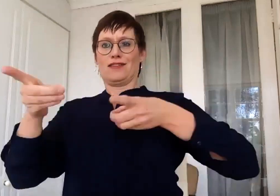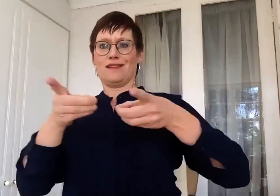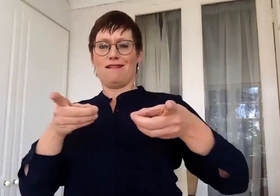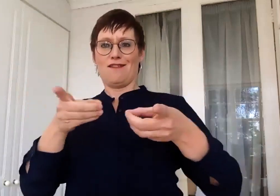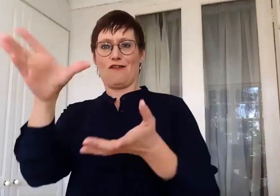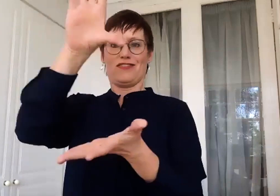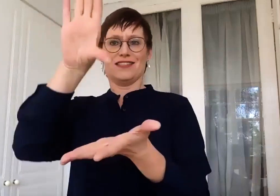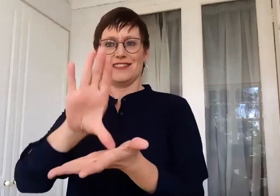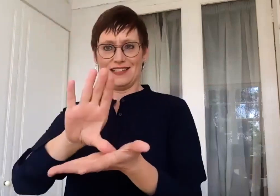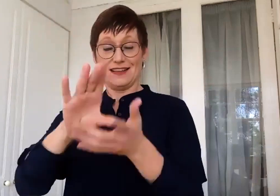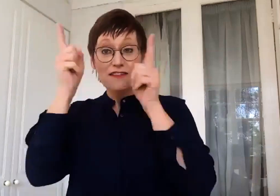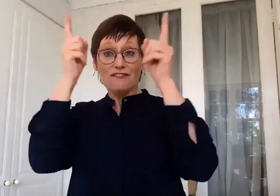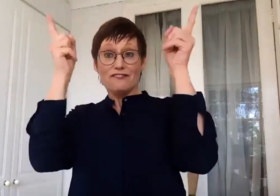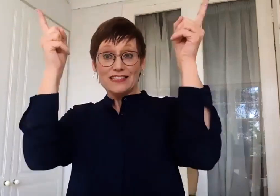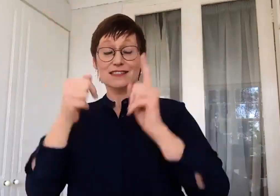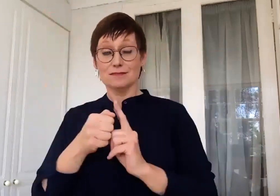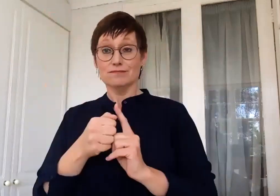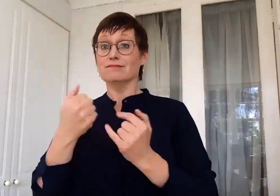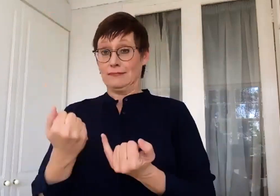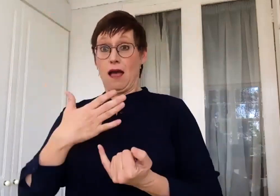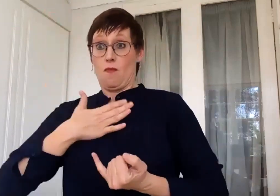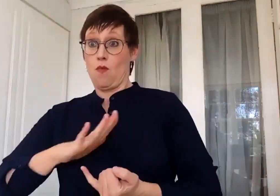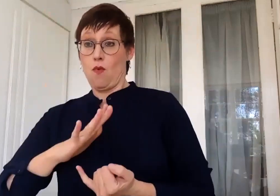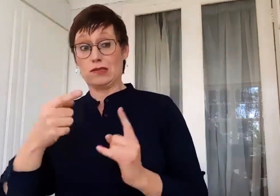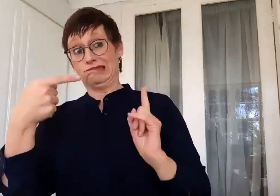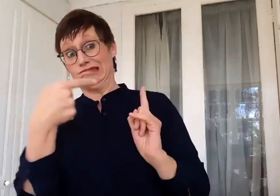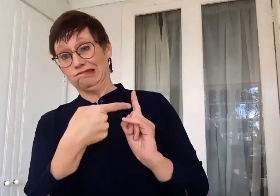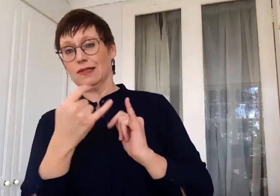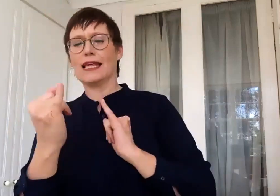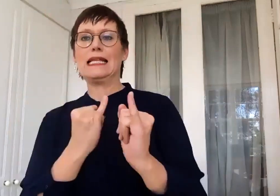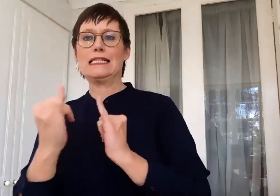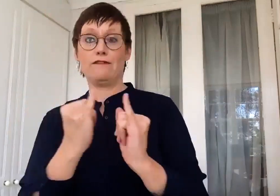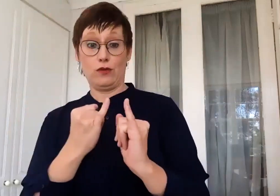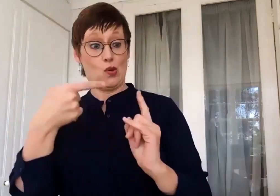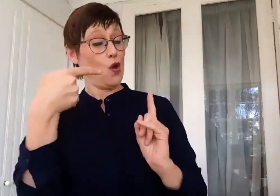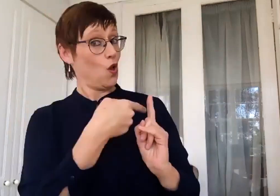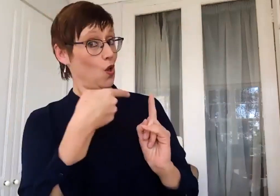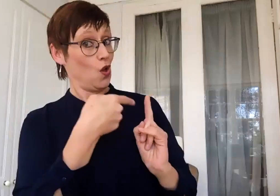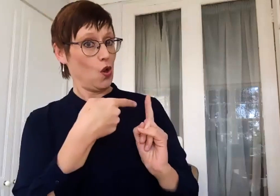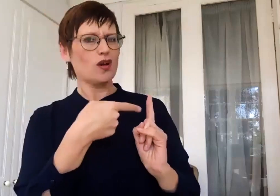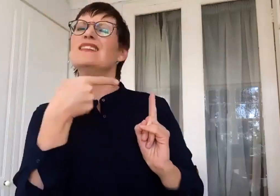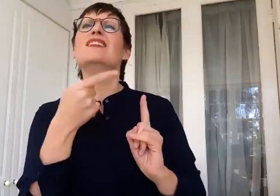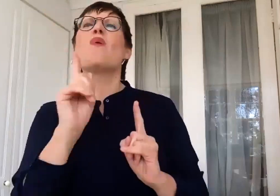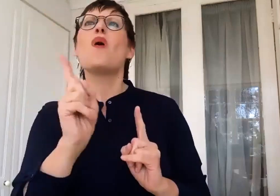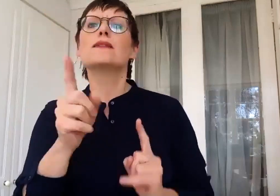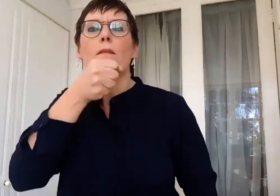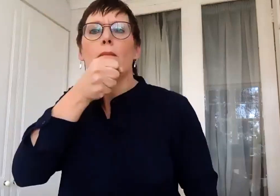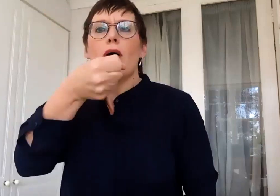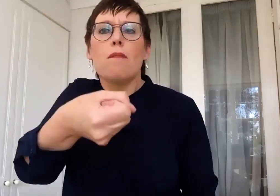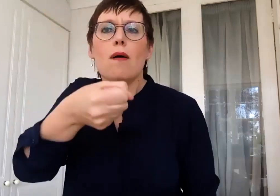Studies and is the person that I will be in conversation with in this latest iteration of our podcast series